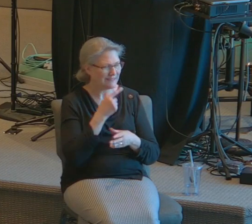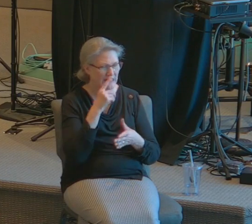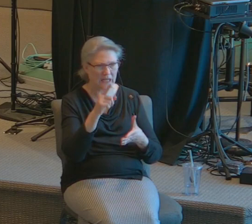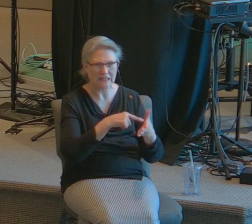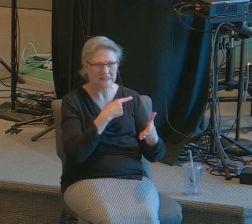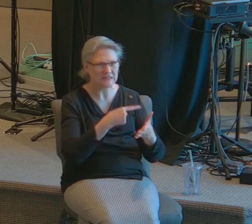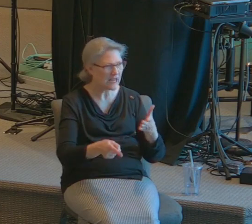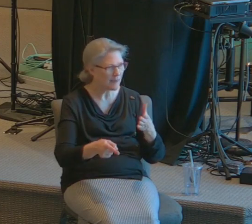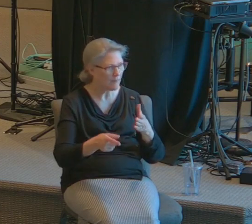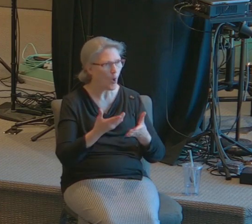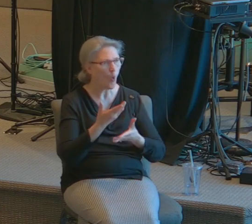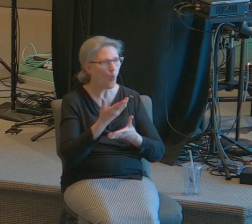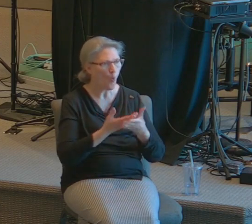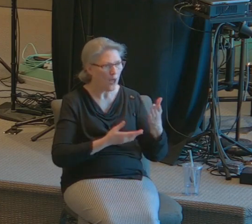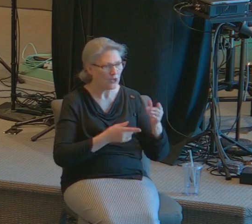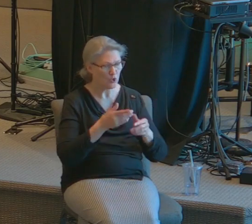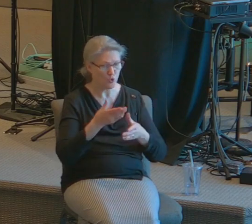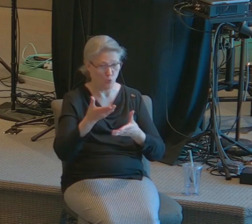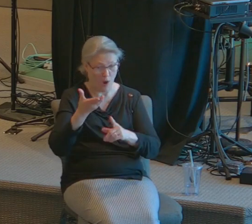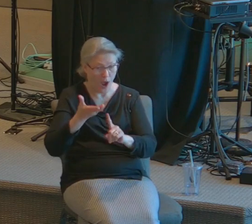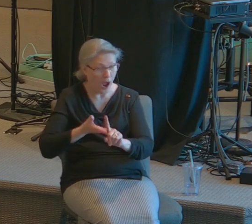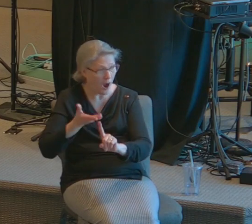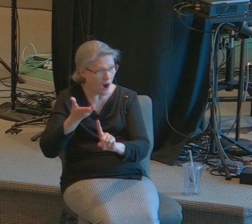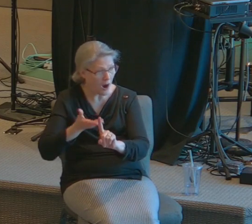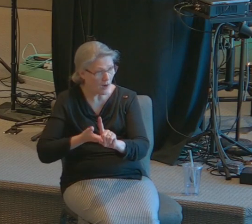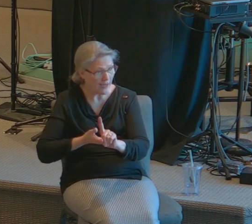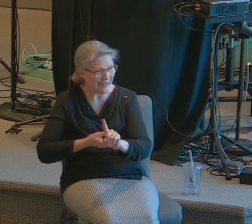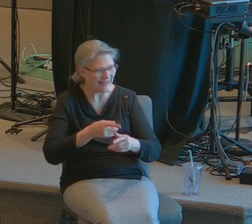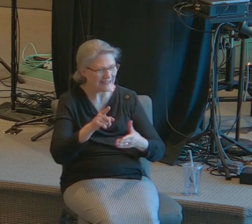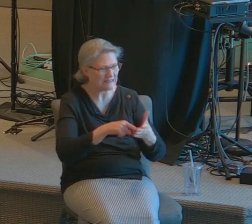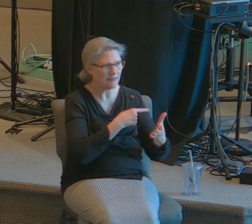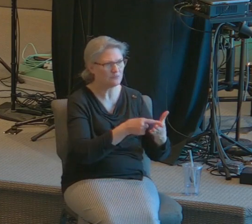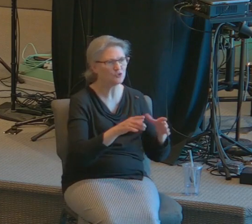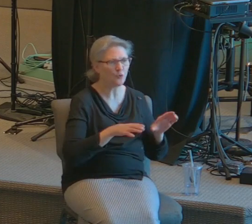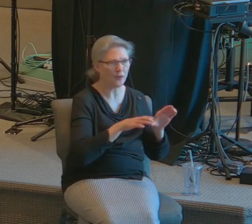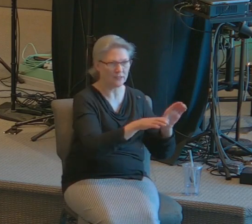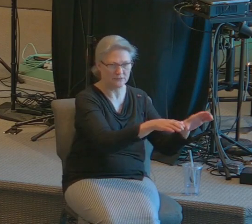what you are he only condemns what you're doing